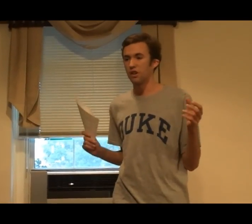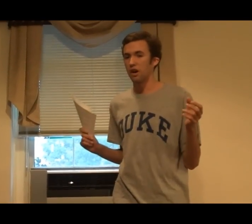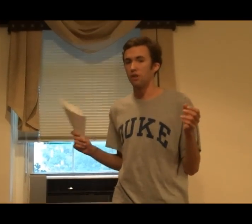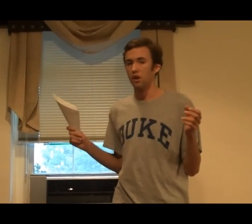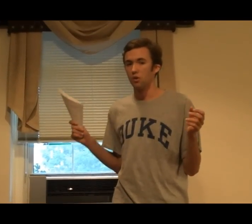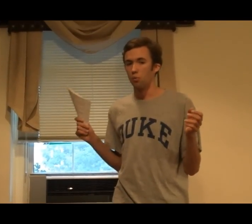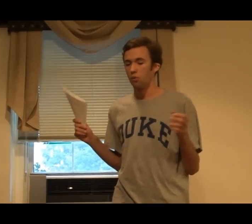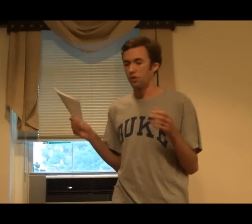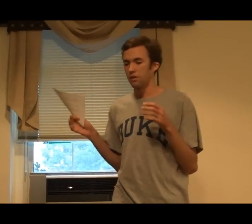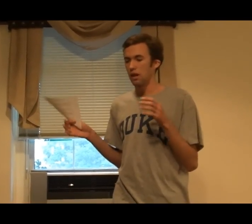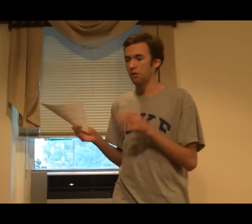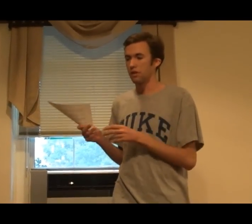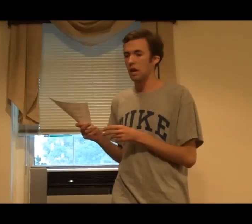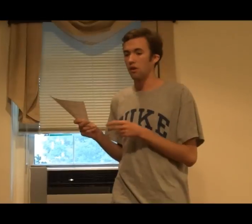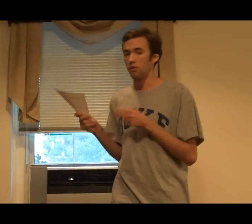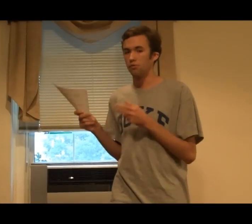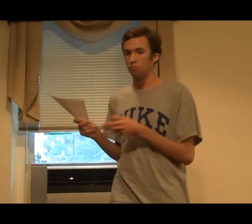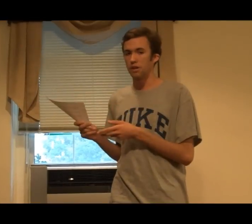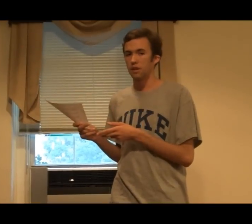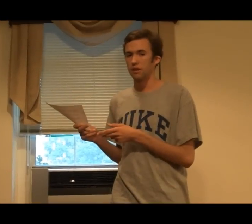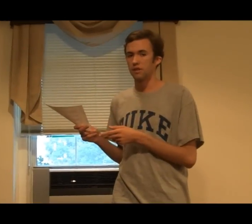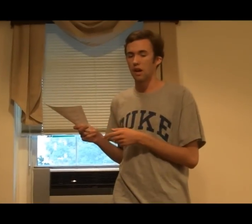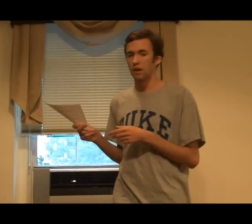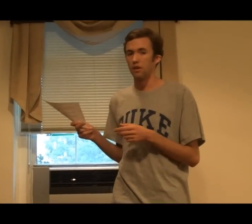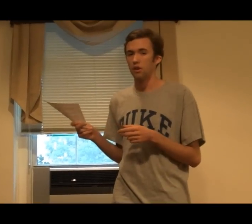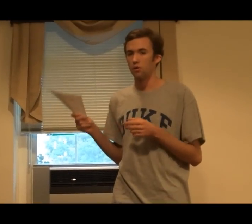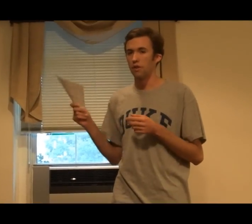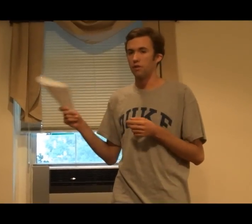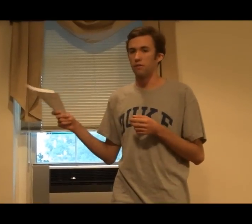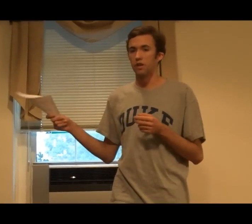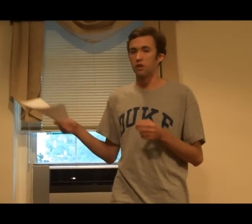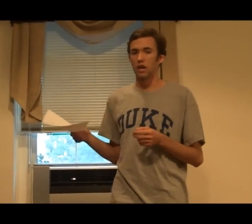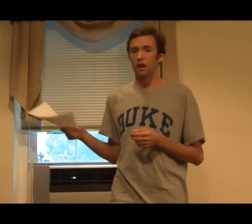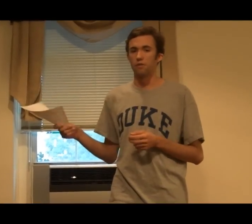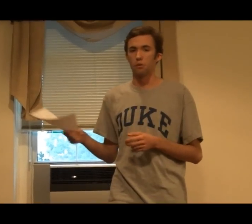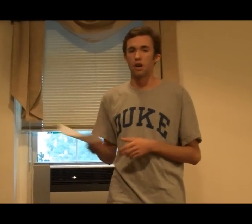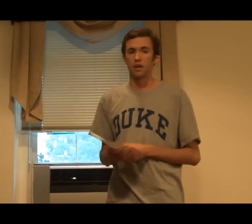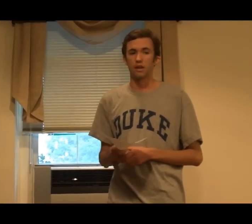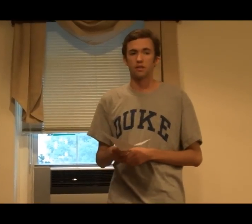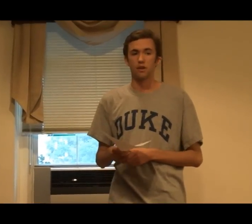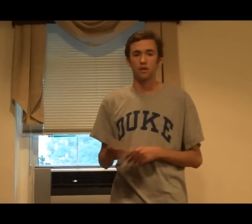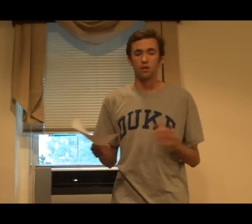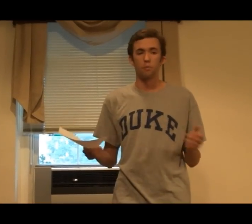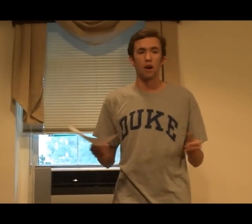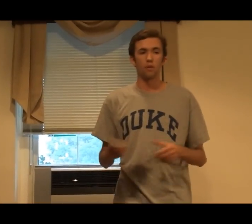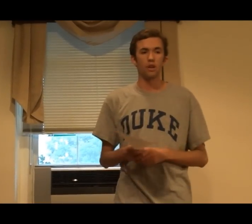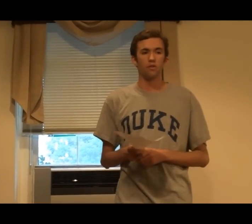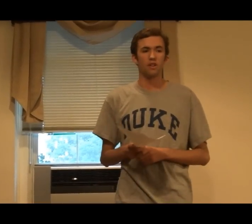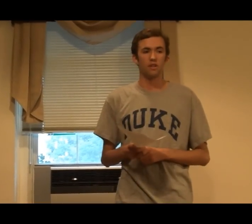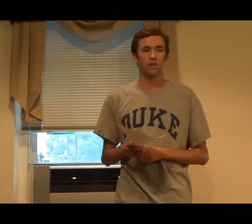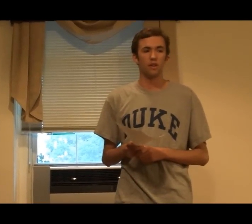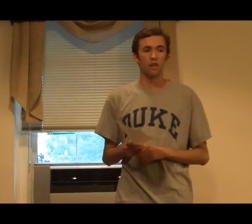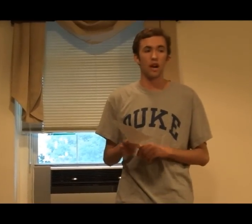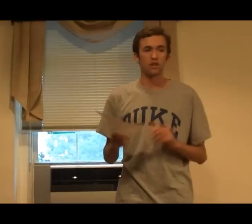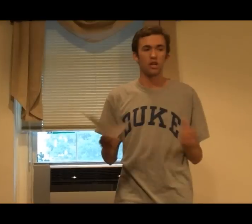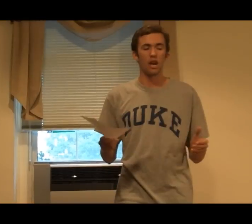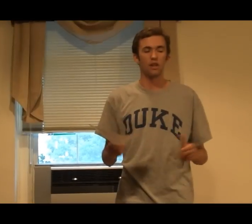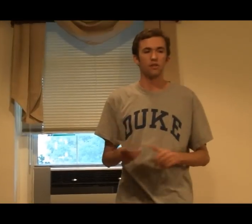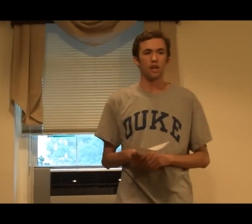out, they're able to tell based on the sign rather than figuring it out from context. So from that we know that they actually can understand